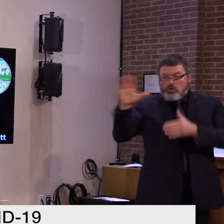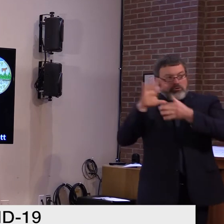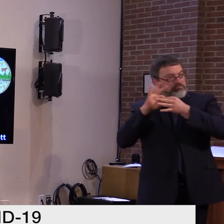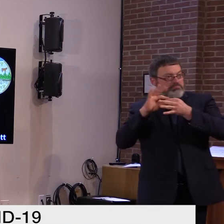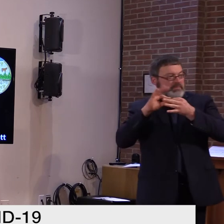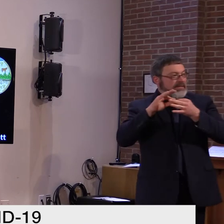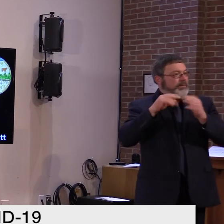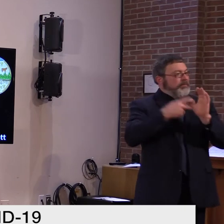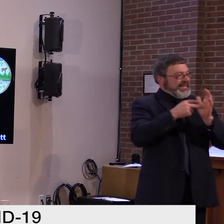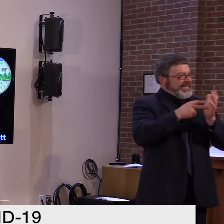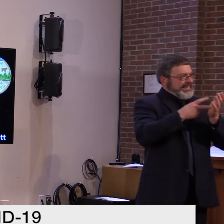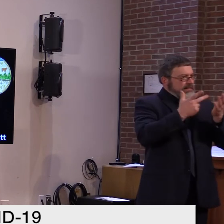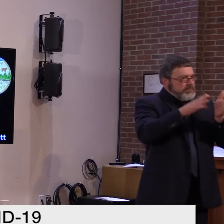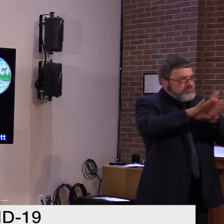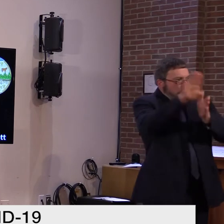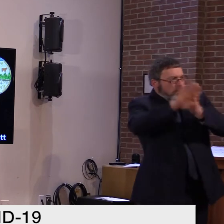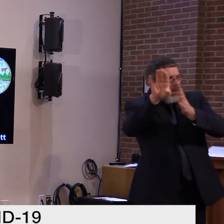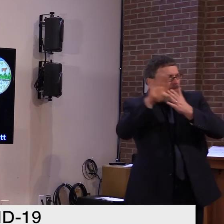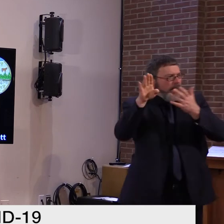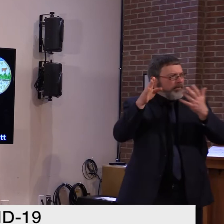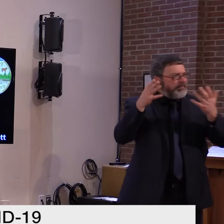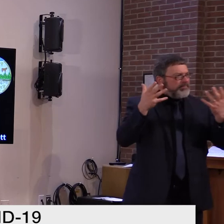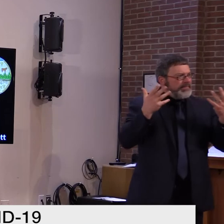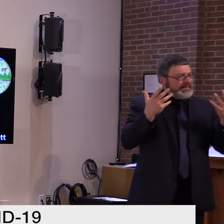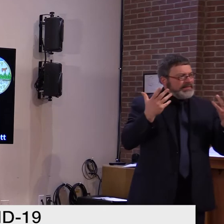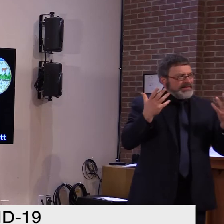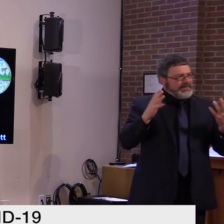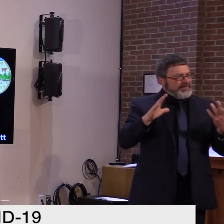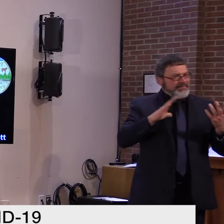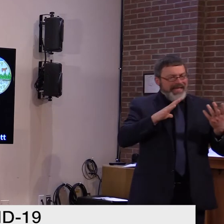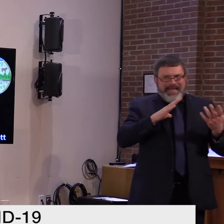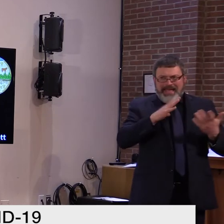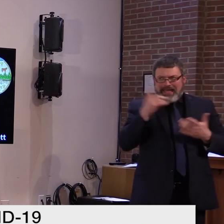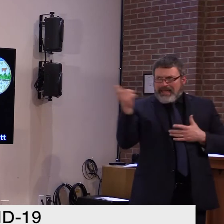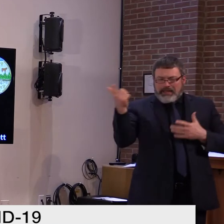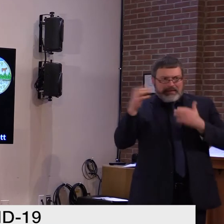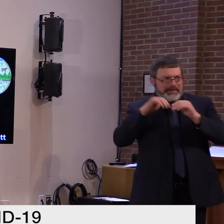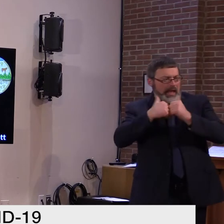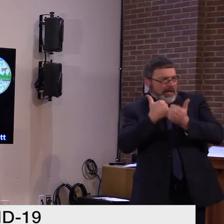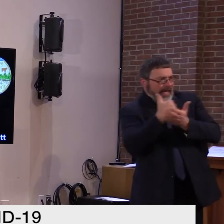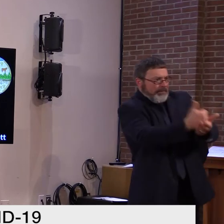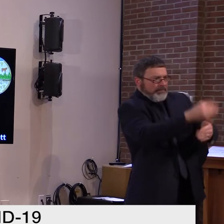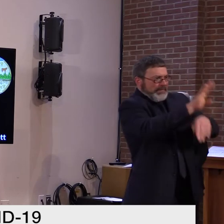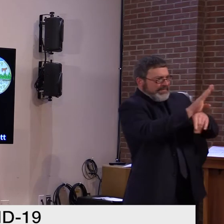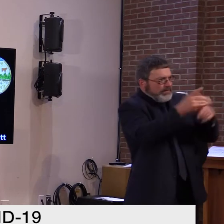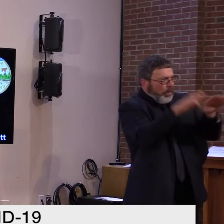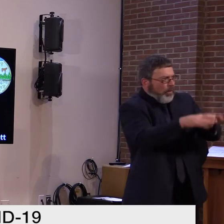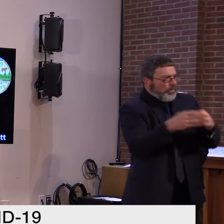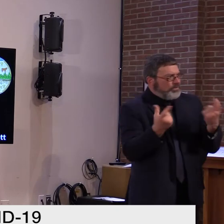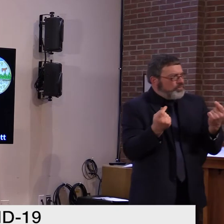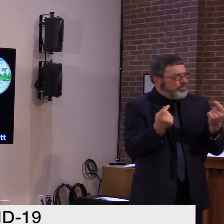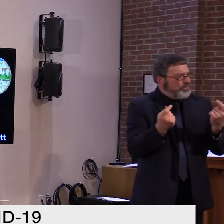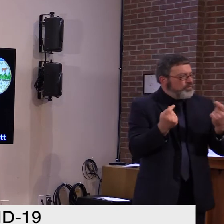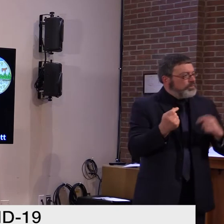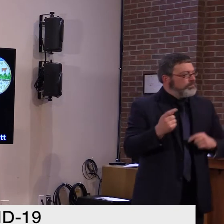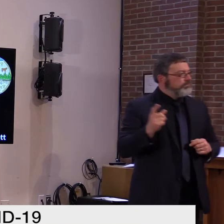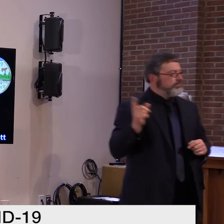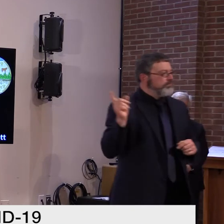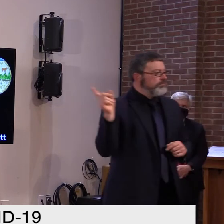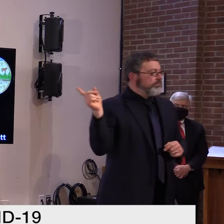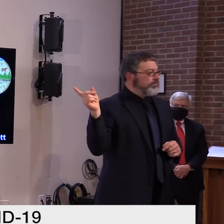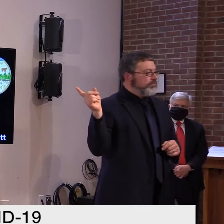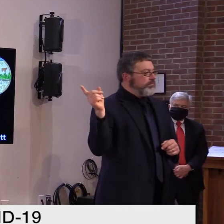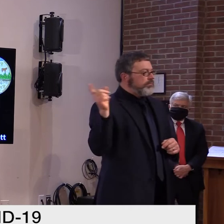bars? Yeah. Well, first of all, the restaurants are not impacted. The bars will be closed. The clubs will be closed.